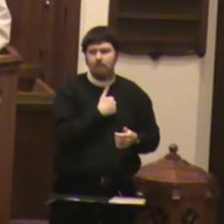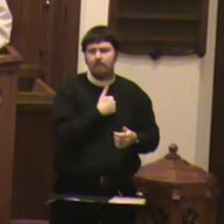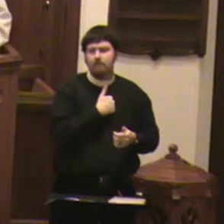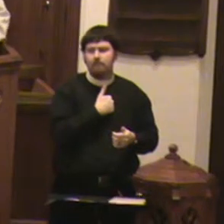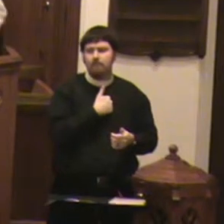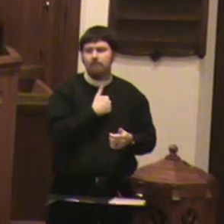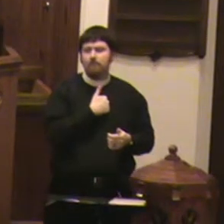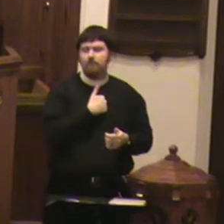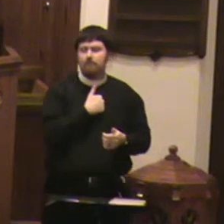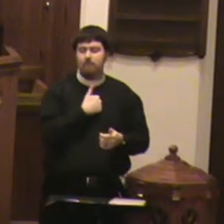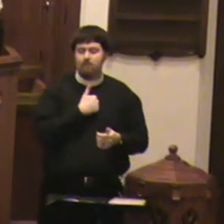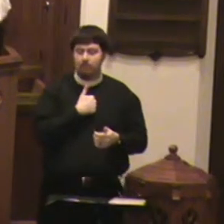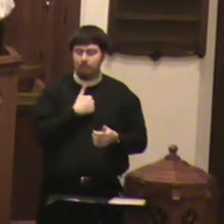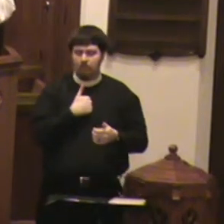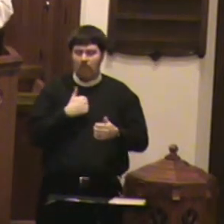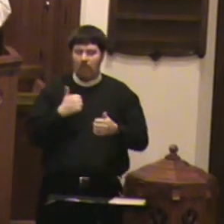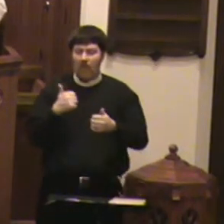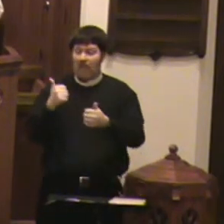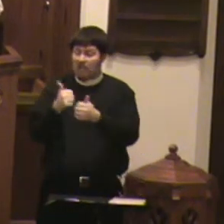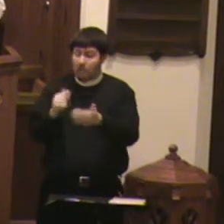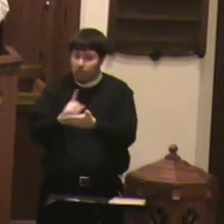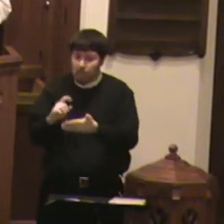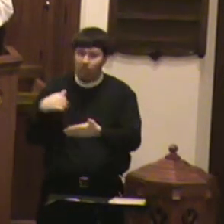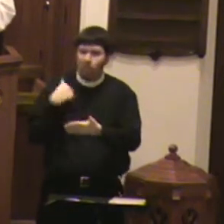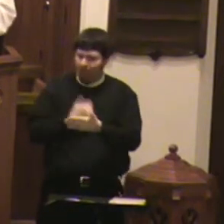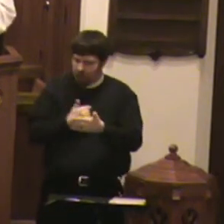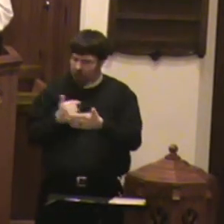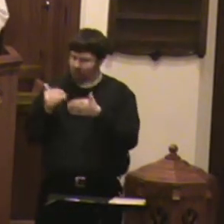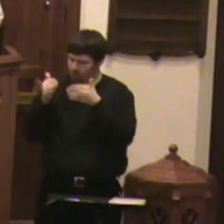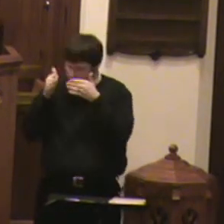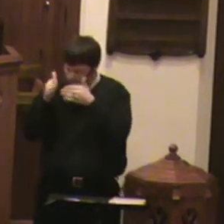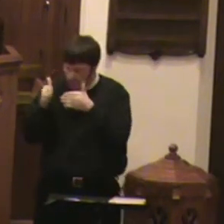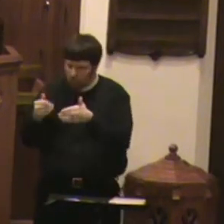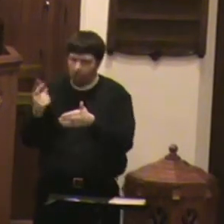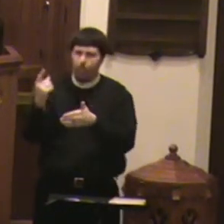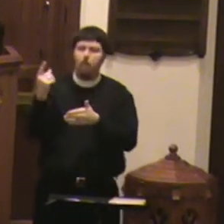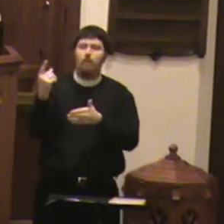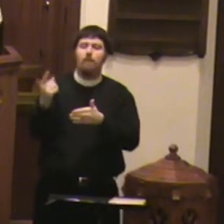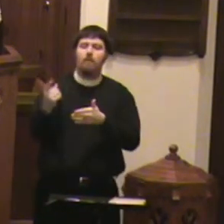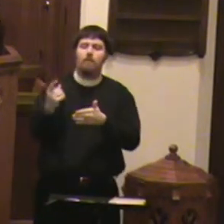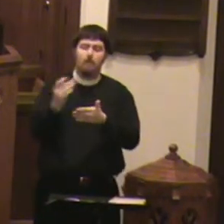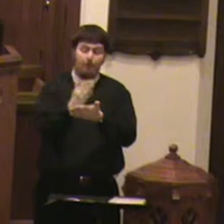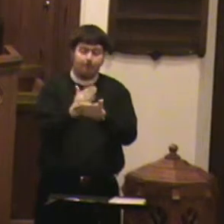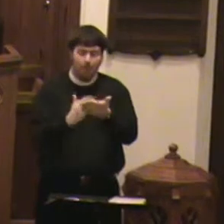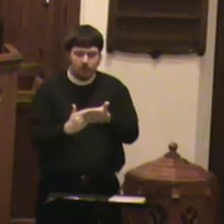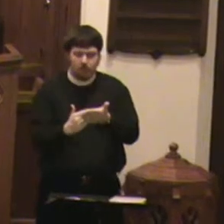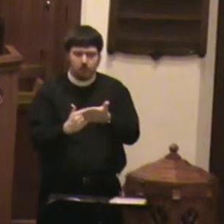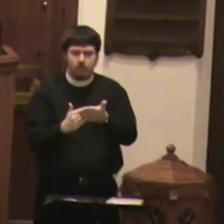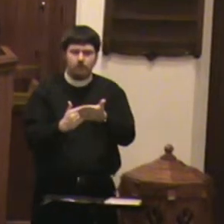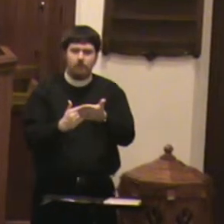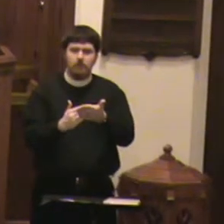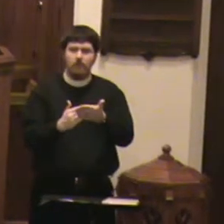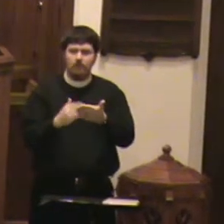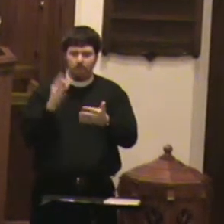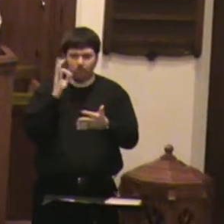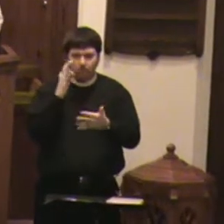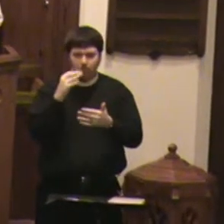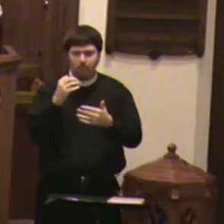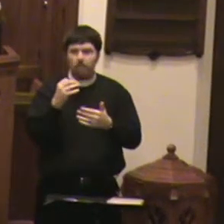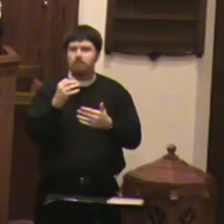Each week we're going to focus on one of those parts of the Spirit. In the same thing